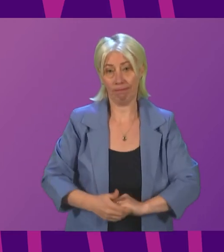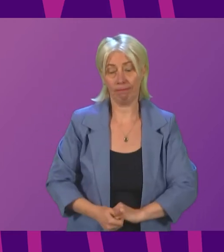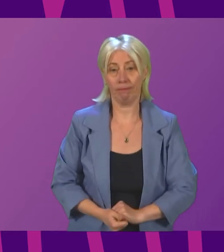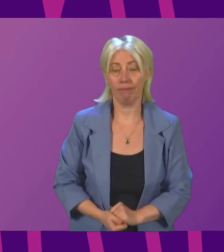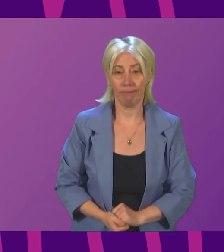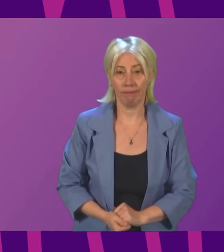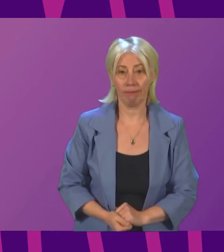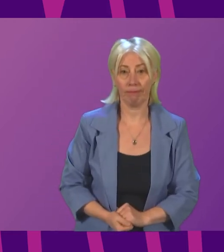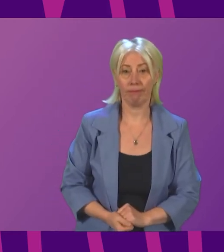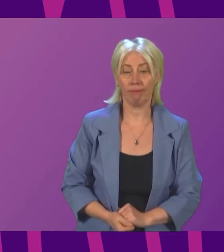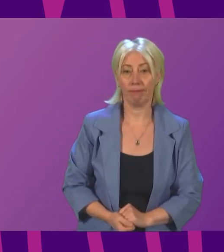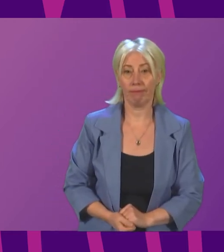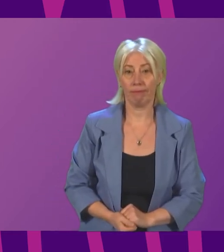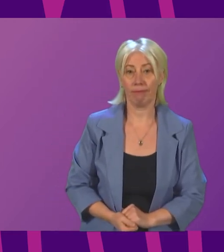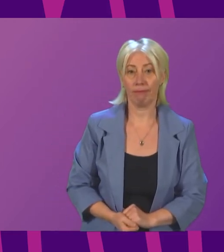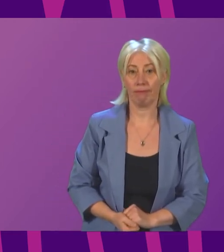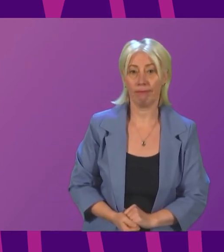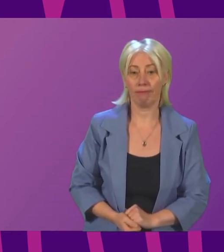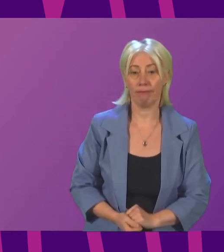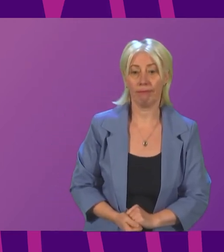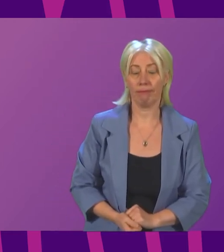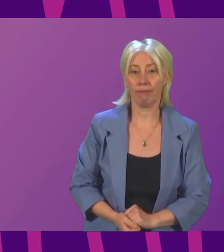Committee, to make an announcement on their upcoming debate, COVID-19. call Siobhan Brown, convener